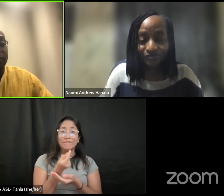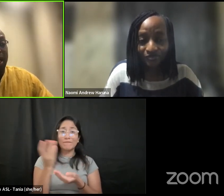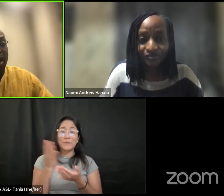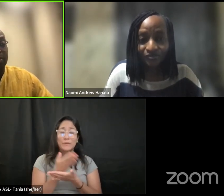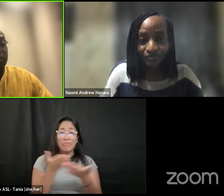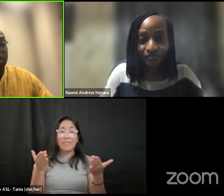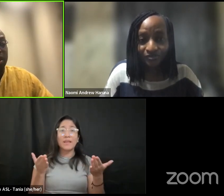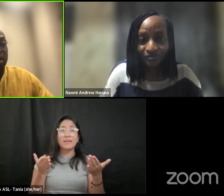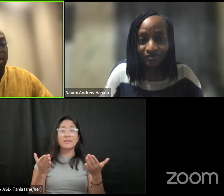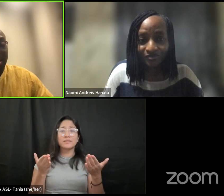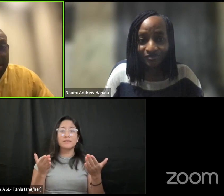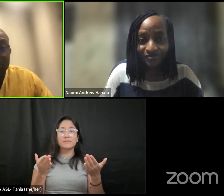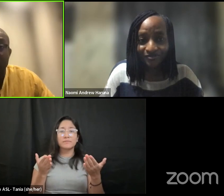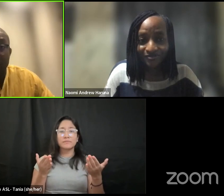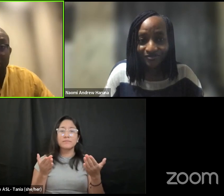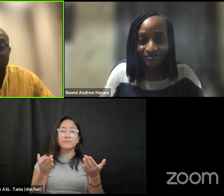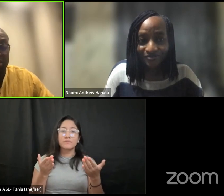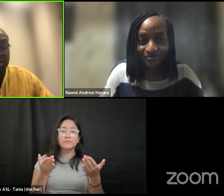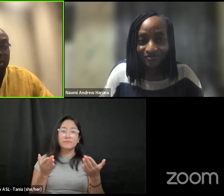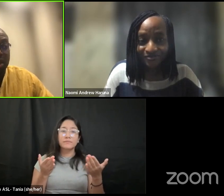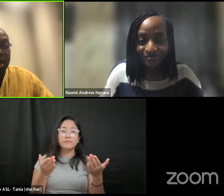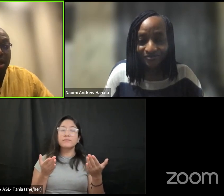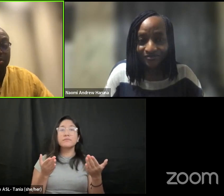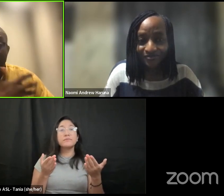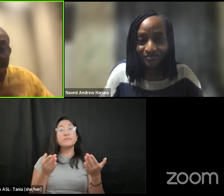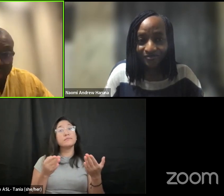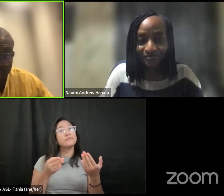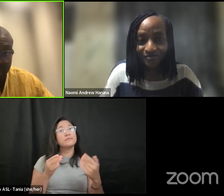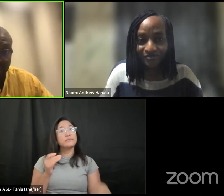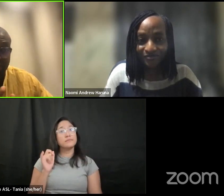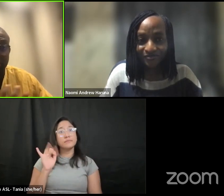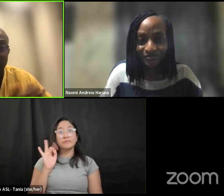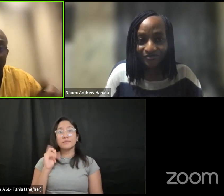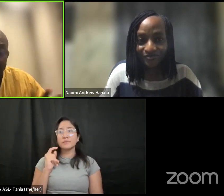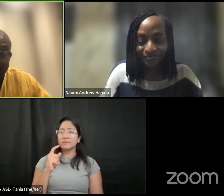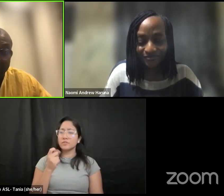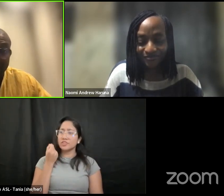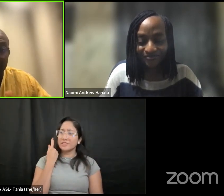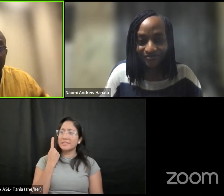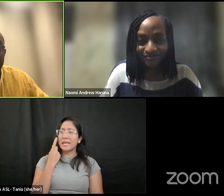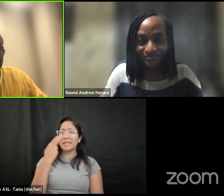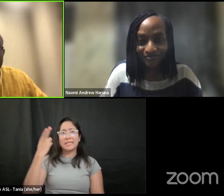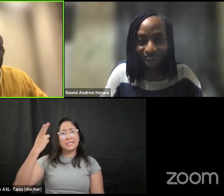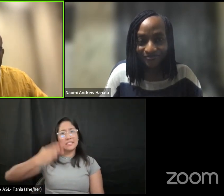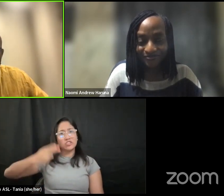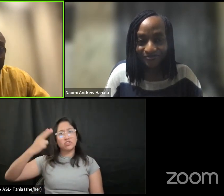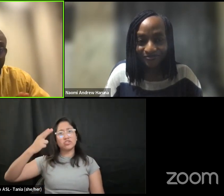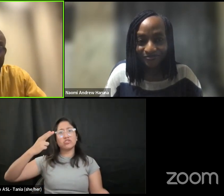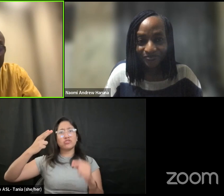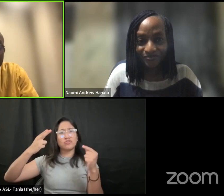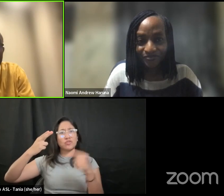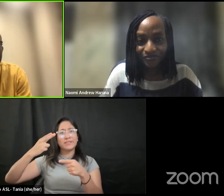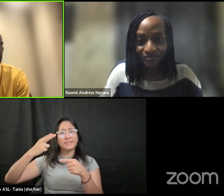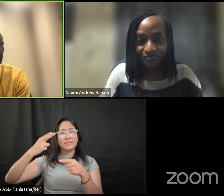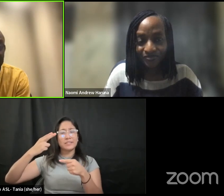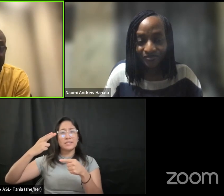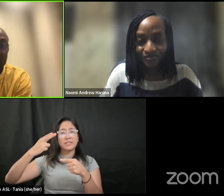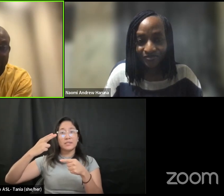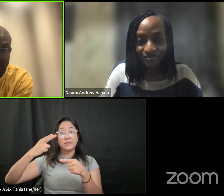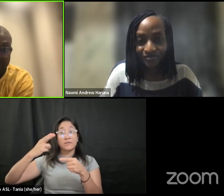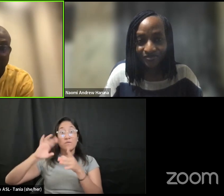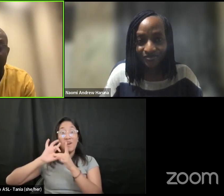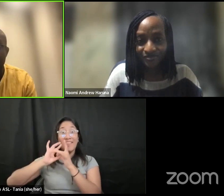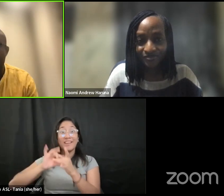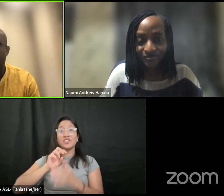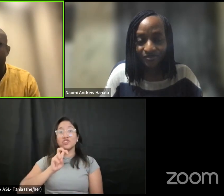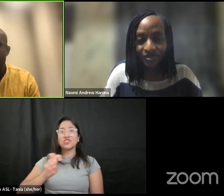um the the implication um the histories behind the the journey of how that money